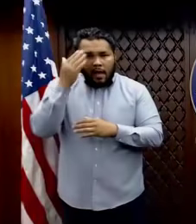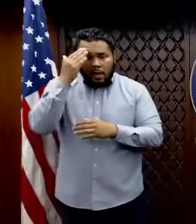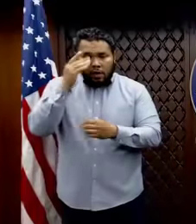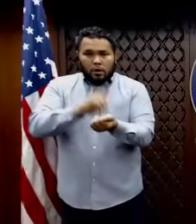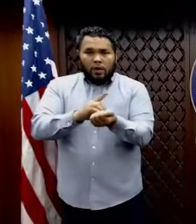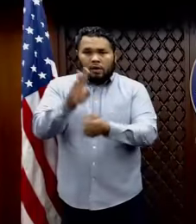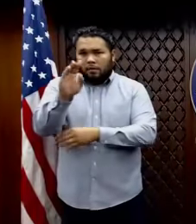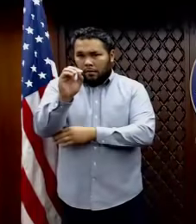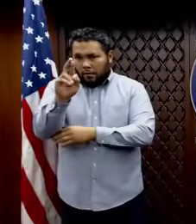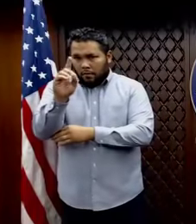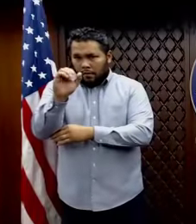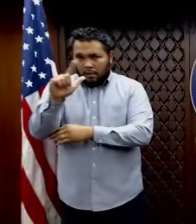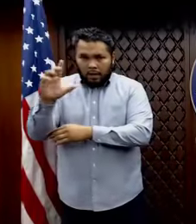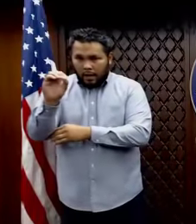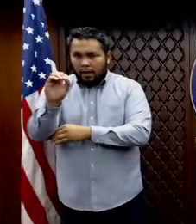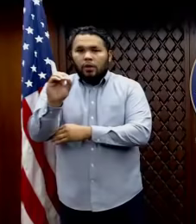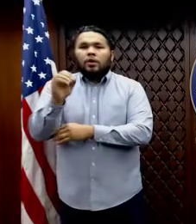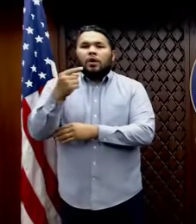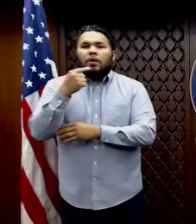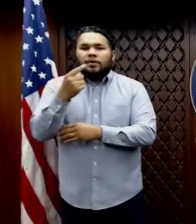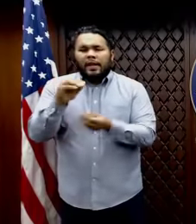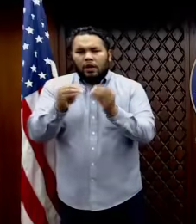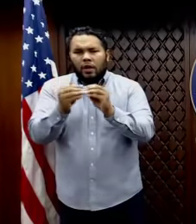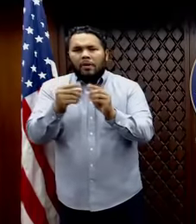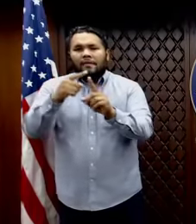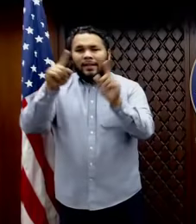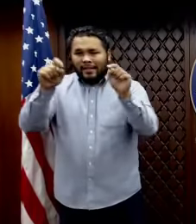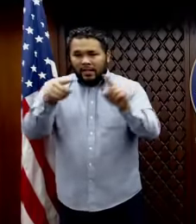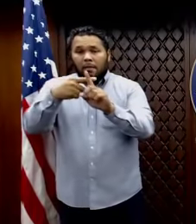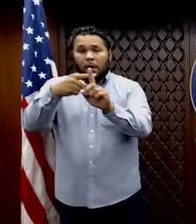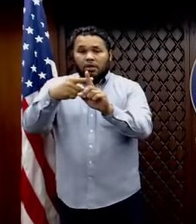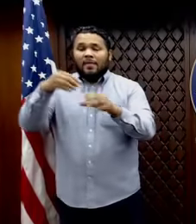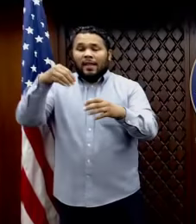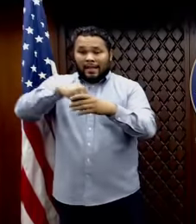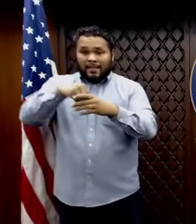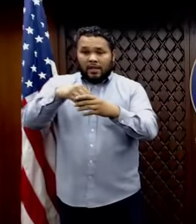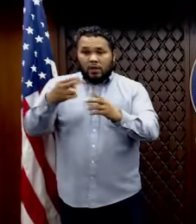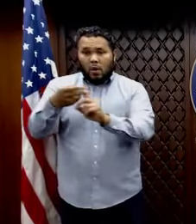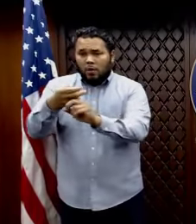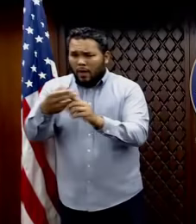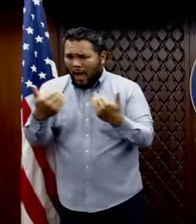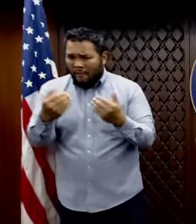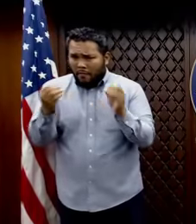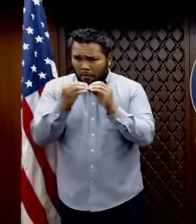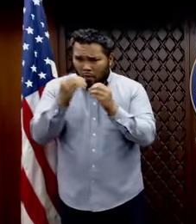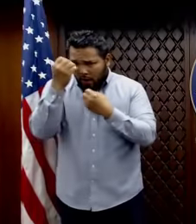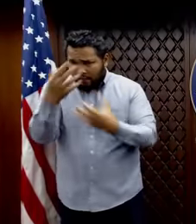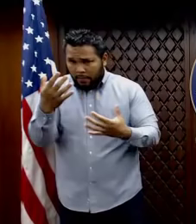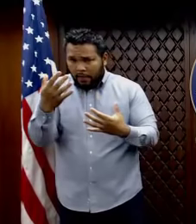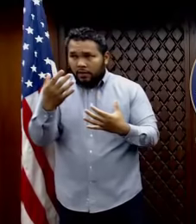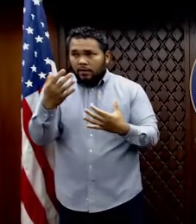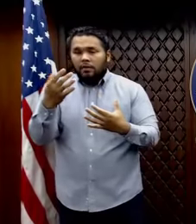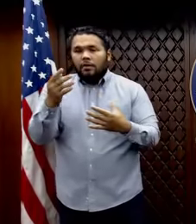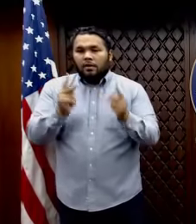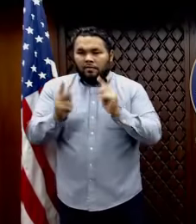that tested positive in the quarantine sites being, who have been in the hotels. Do we have more information as to the number of people that did test